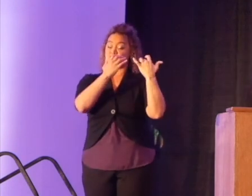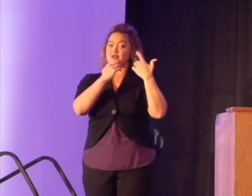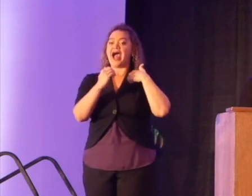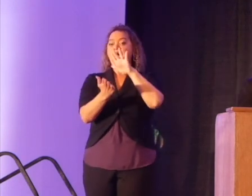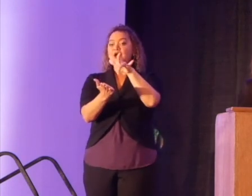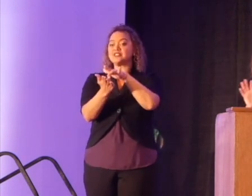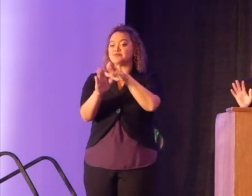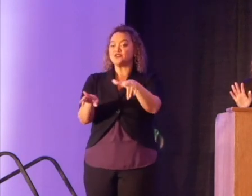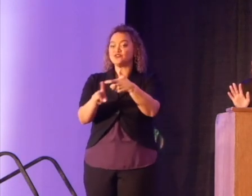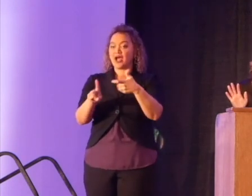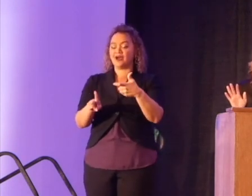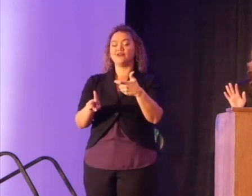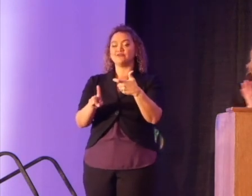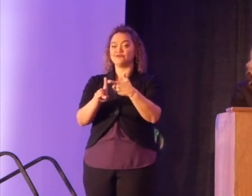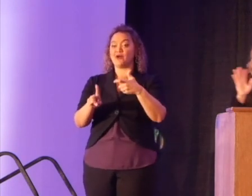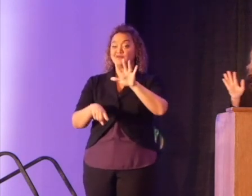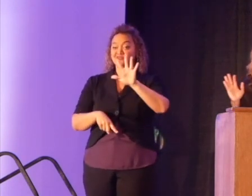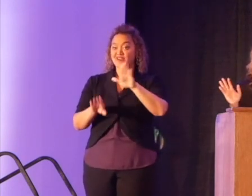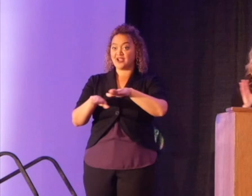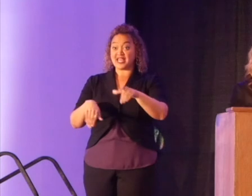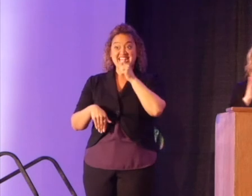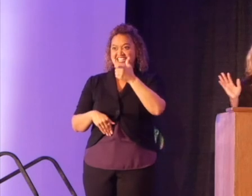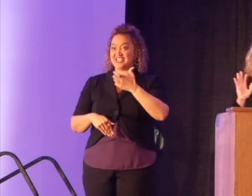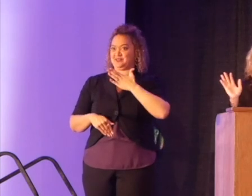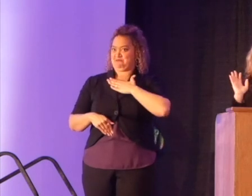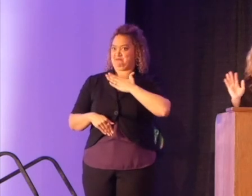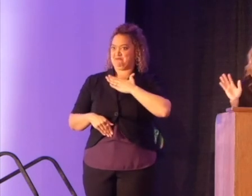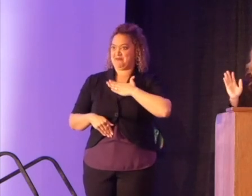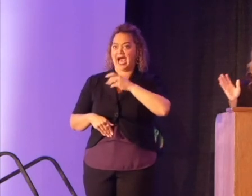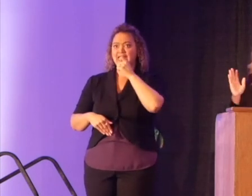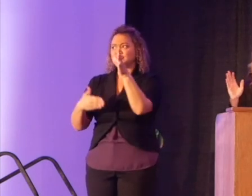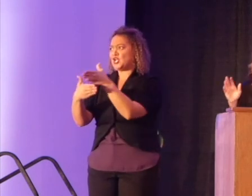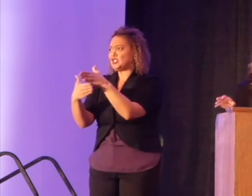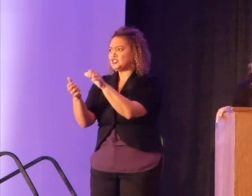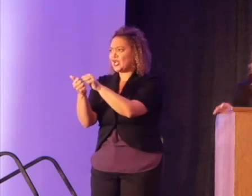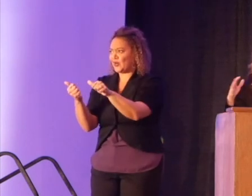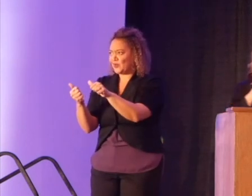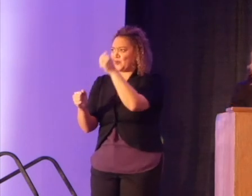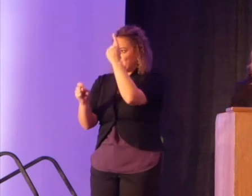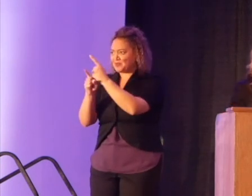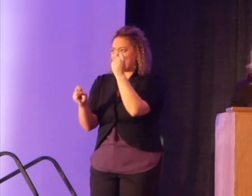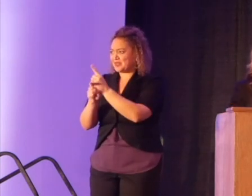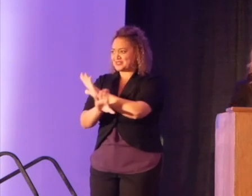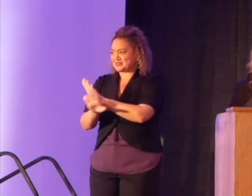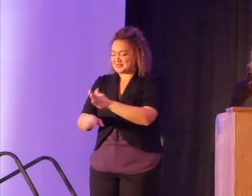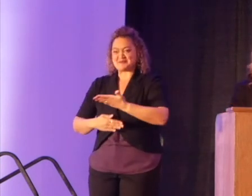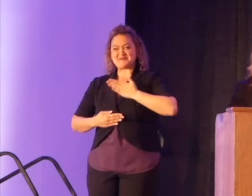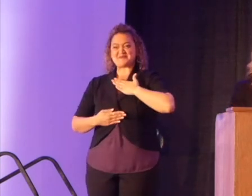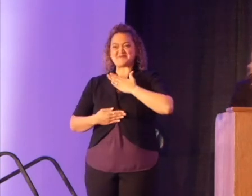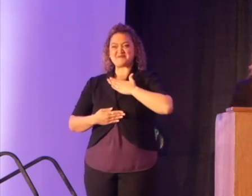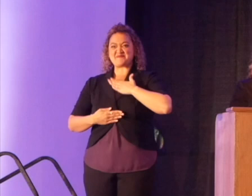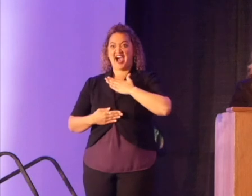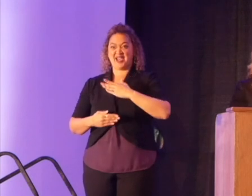five, it was all mine. Not something to share or split up into five equal pieces but mine and